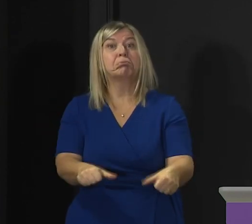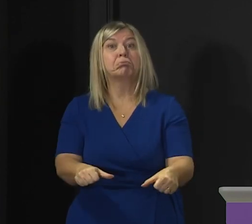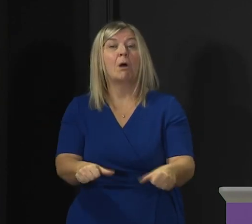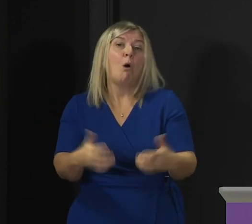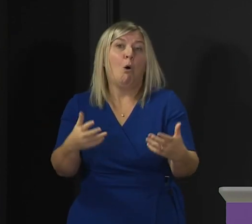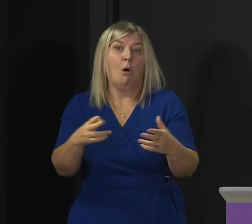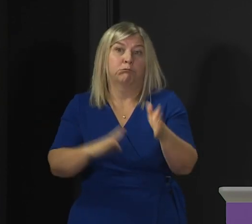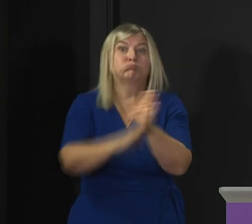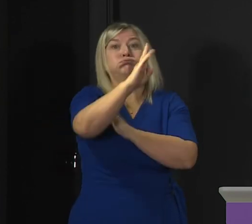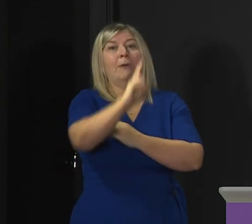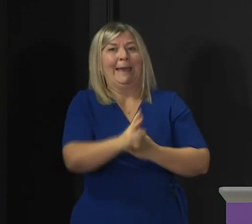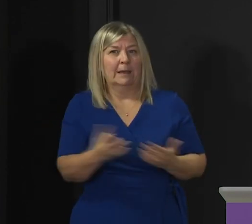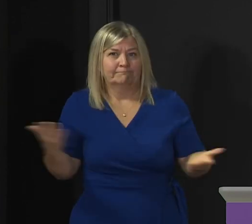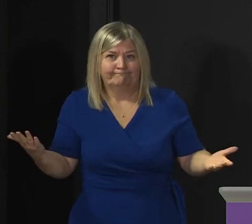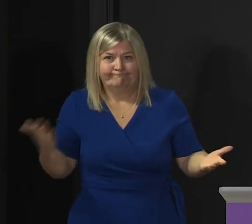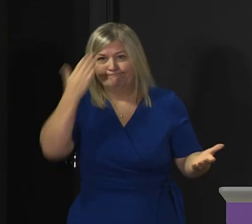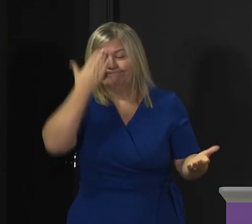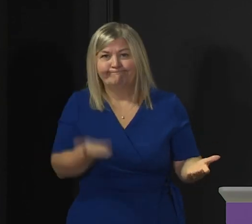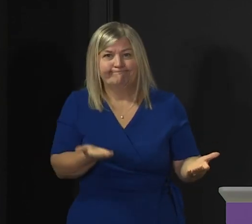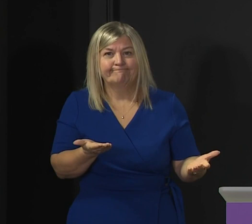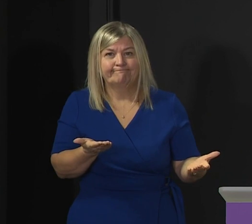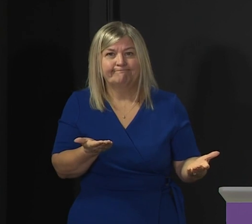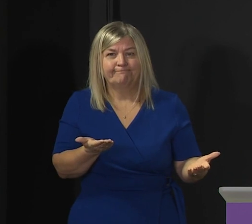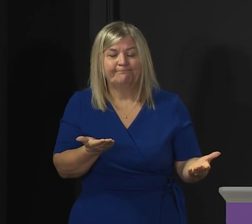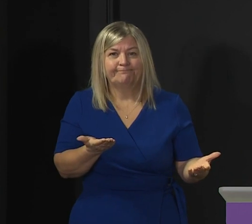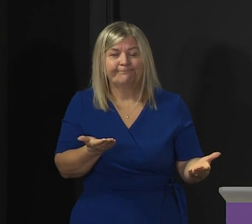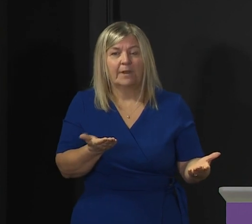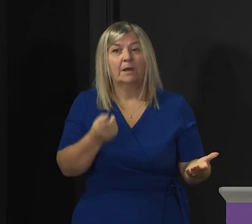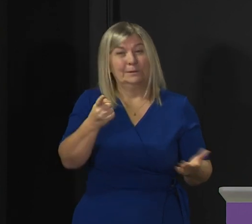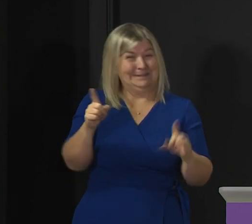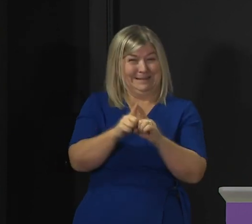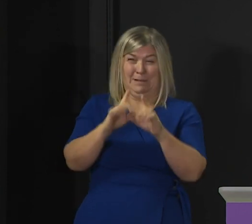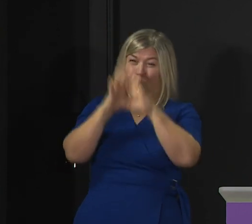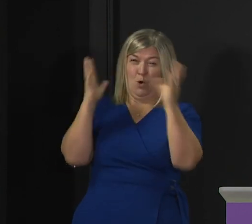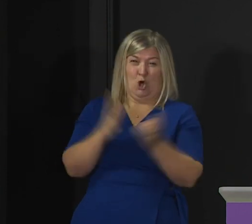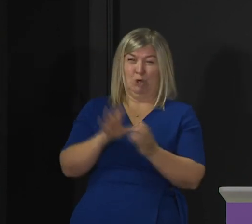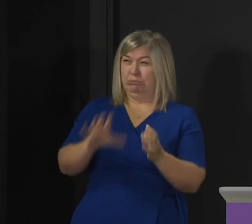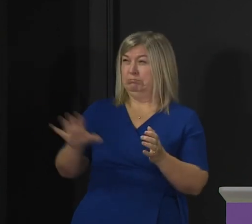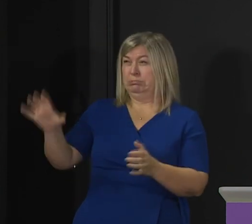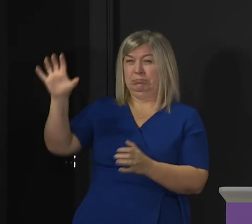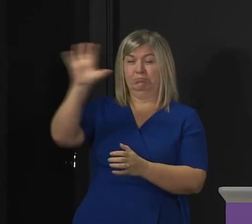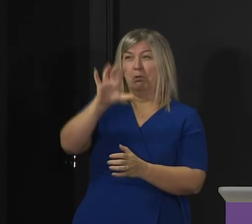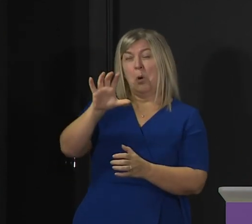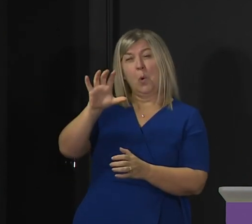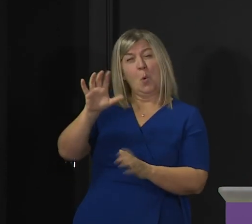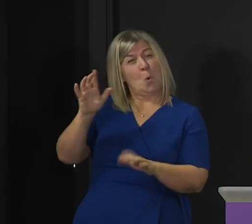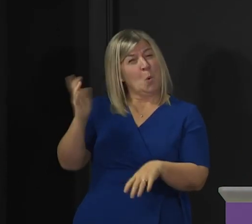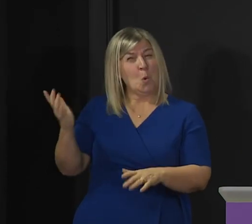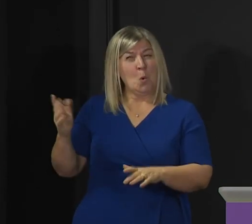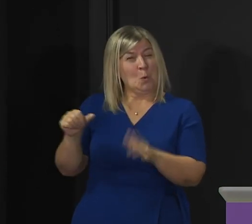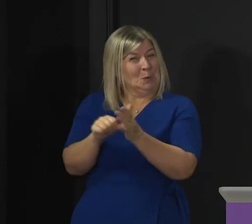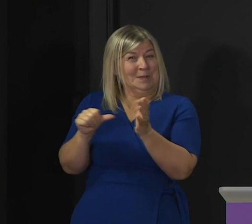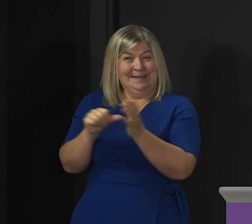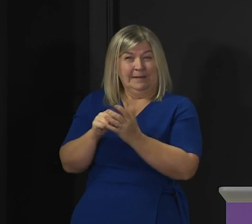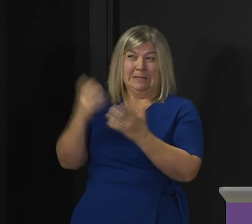far as we need it to go. The position, as it is in so many countries across the world, remains very fragile, and obviously we